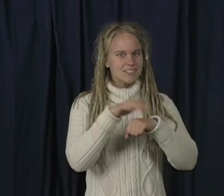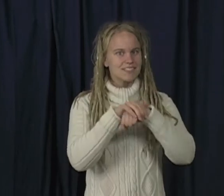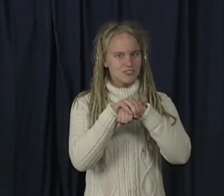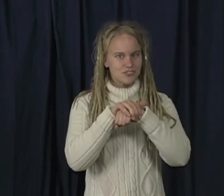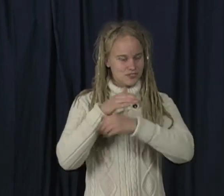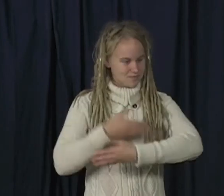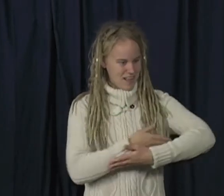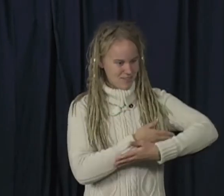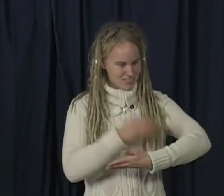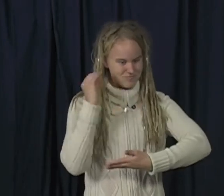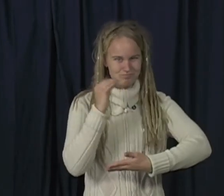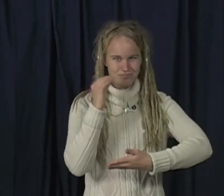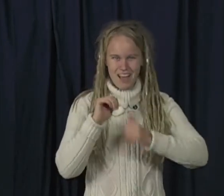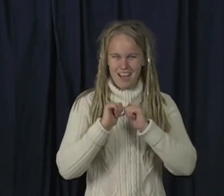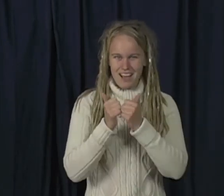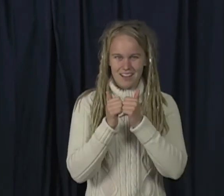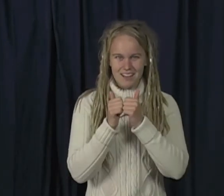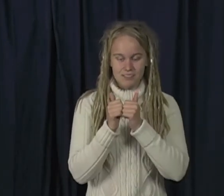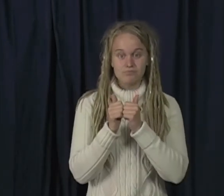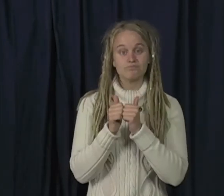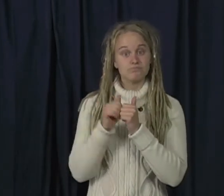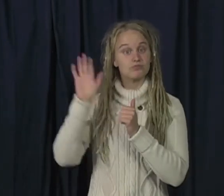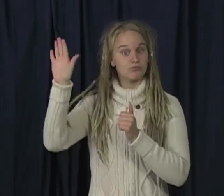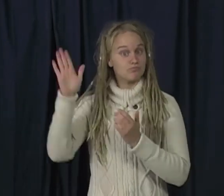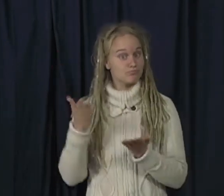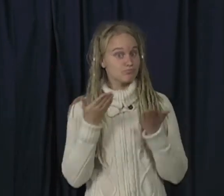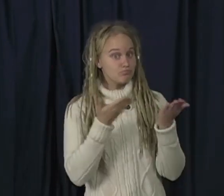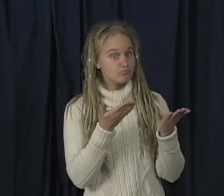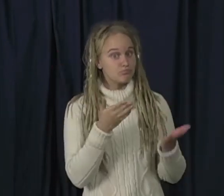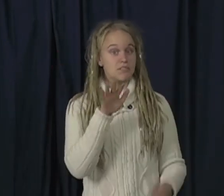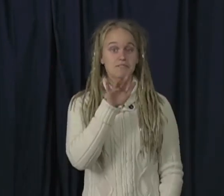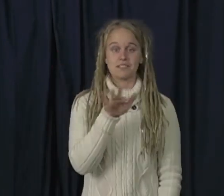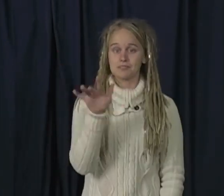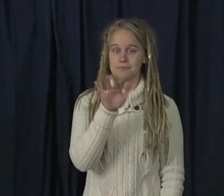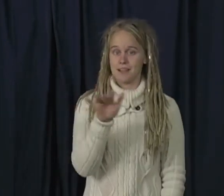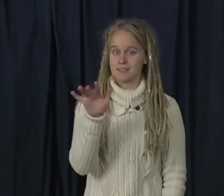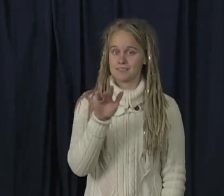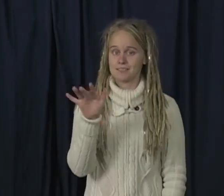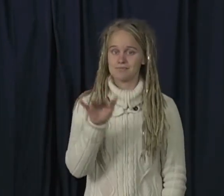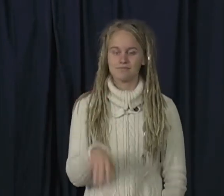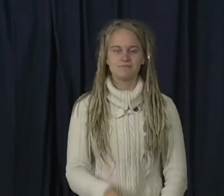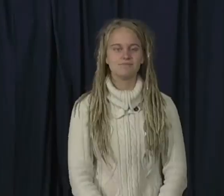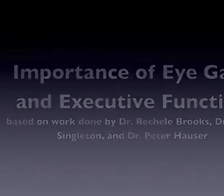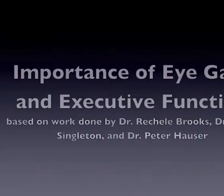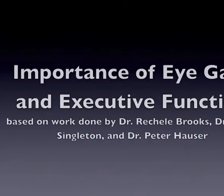to deaf babies at a young age, and she recommended fingerspelling.